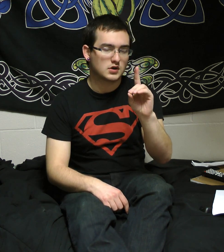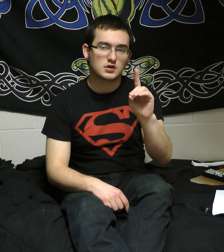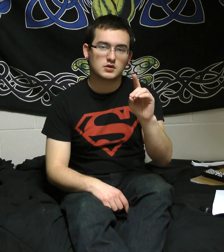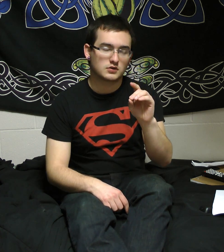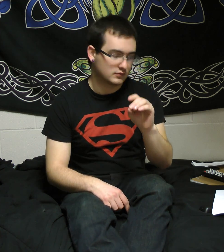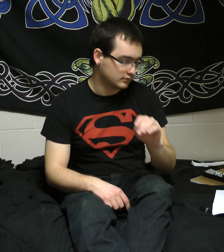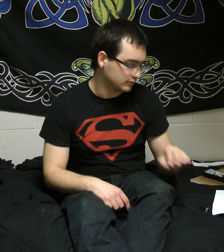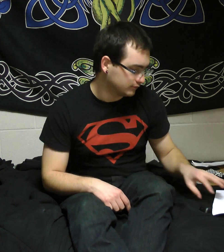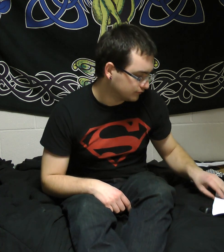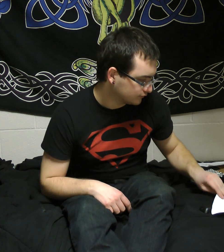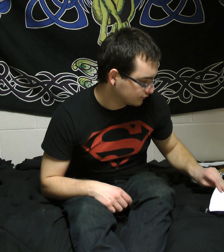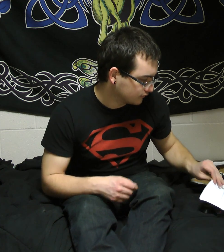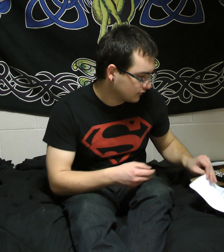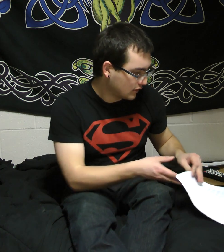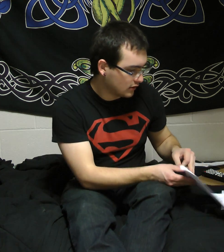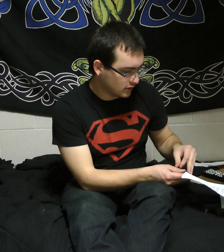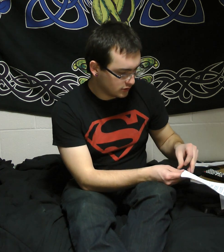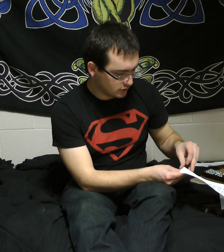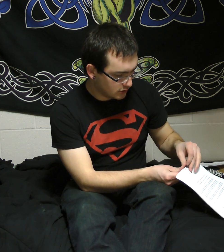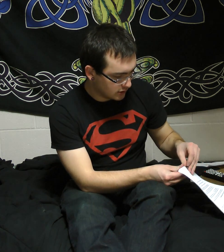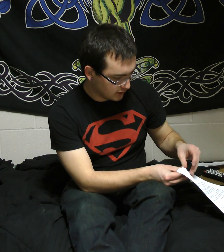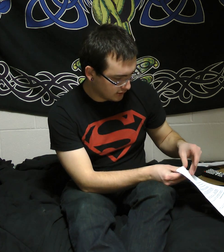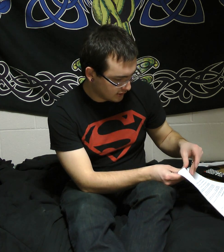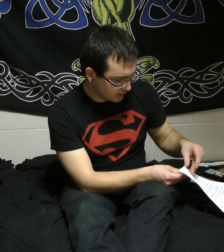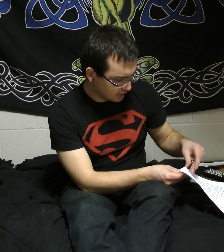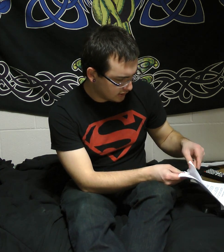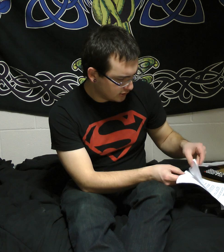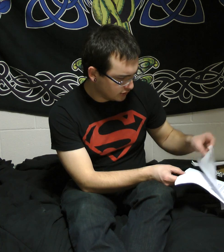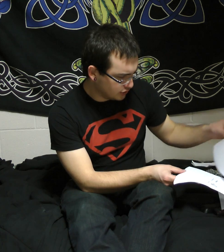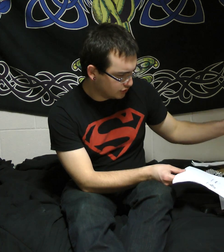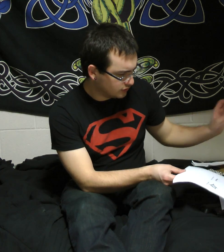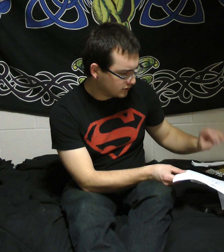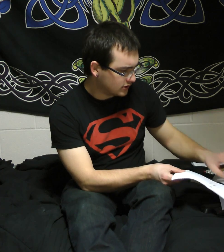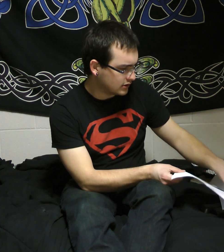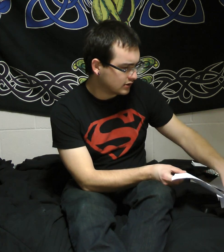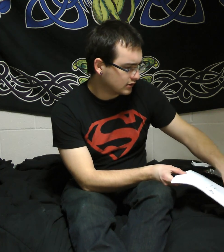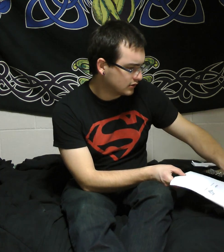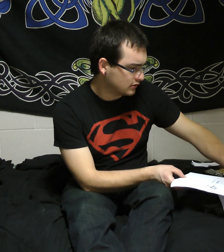one, I'm a little drunk and I need you now